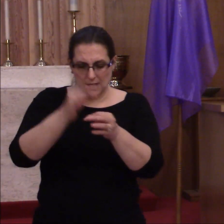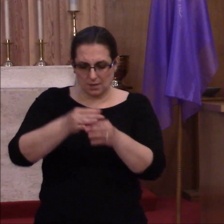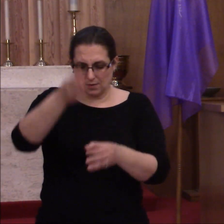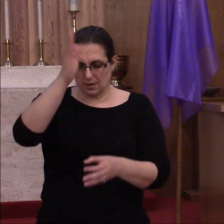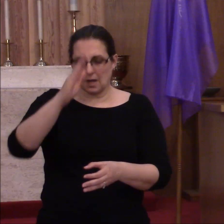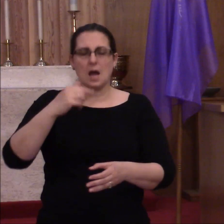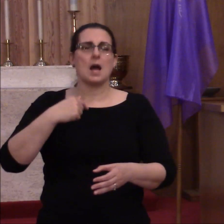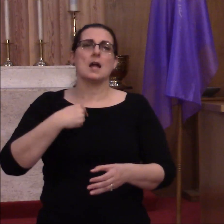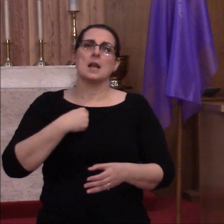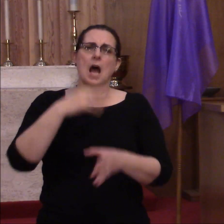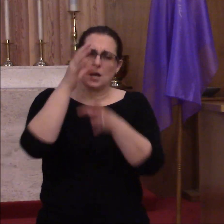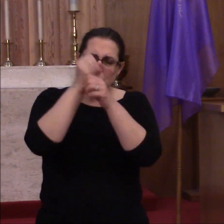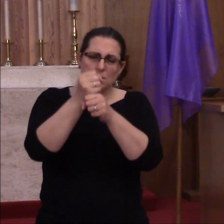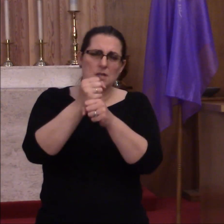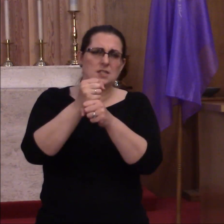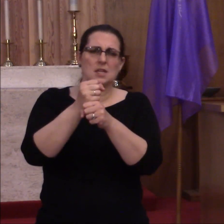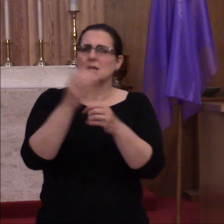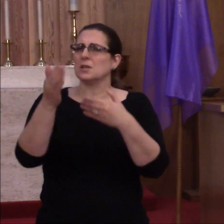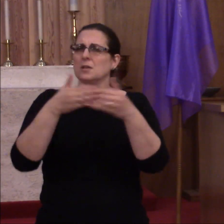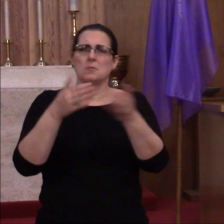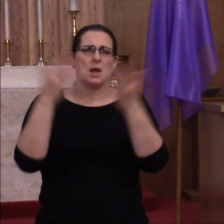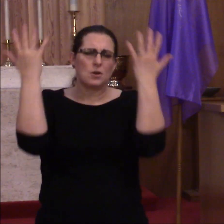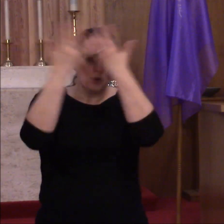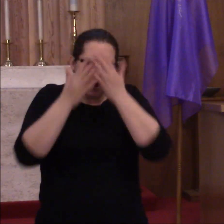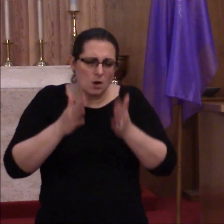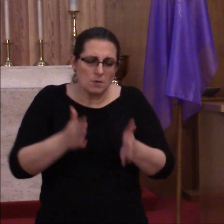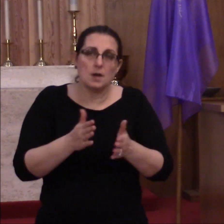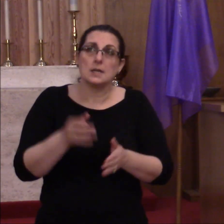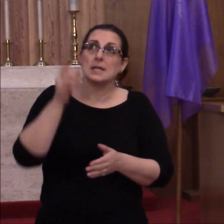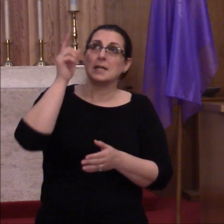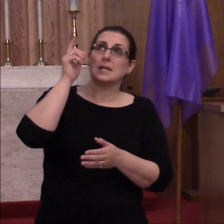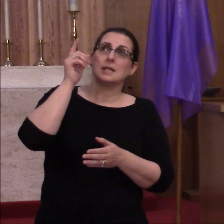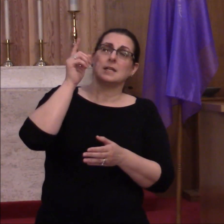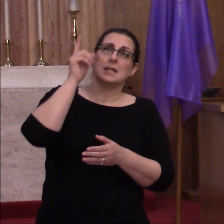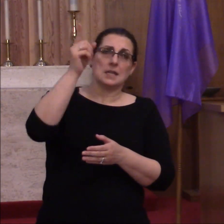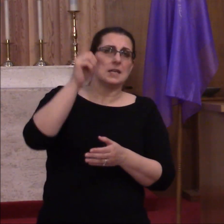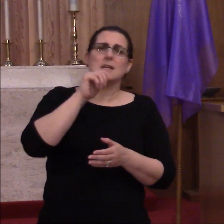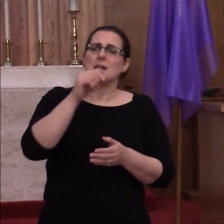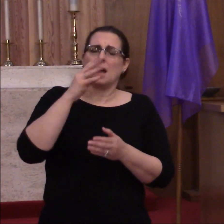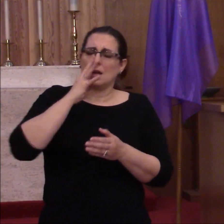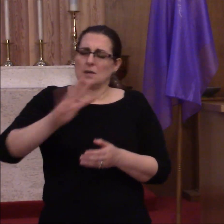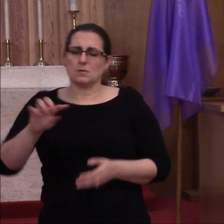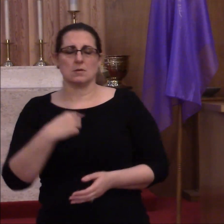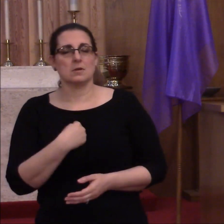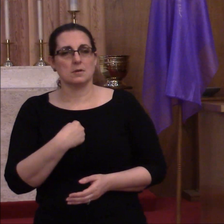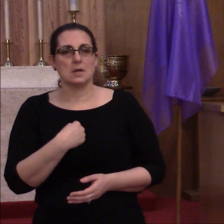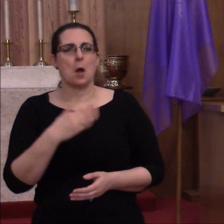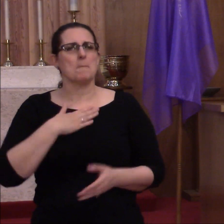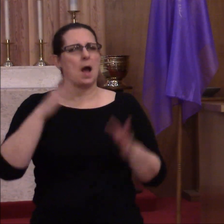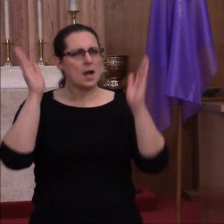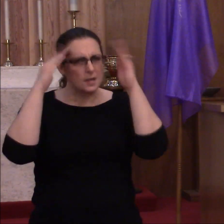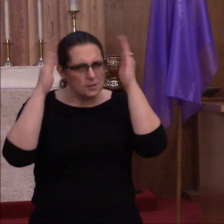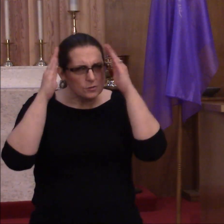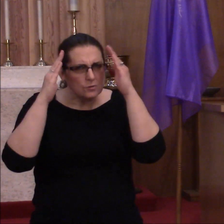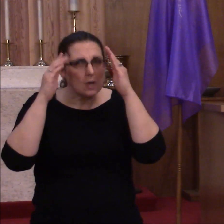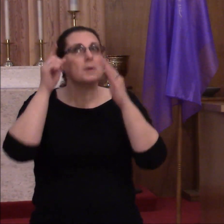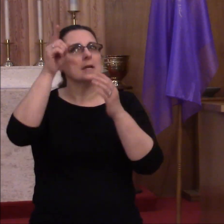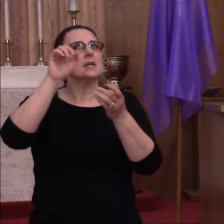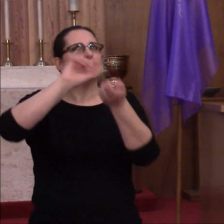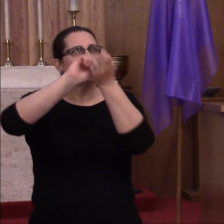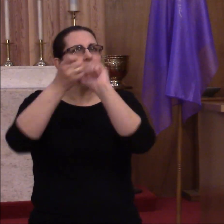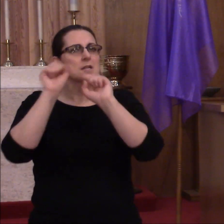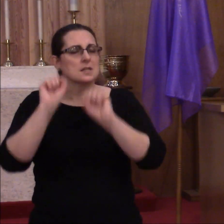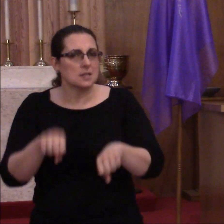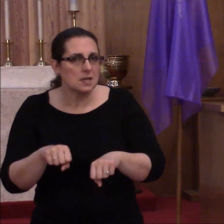Great woes may overtake me, yet He will not forsake me. My troubles He can alter in His